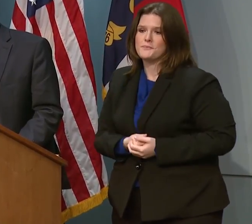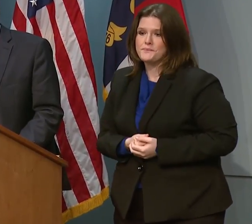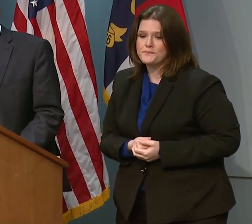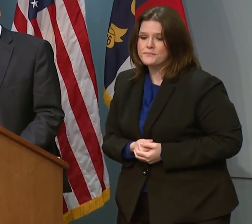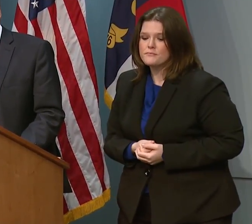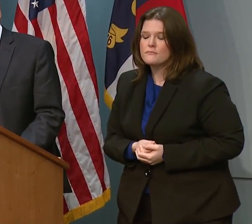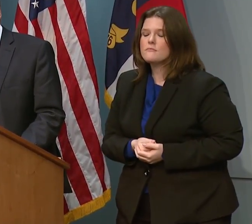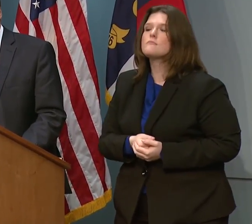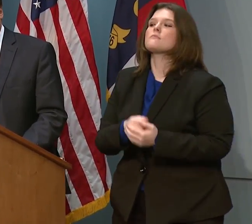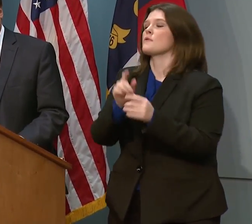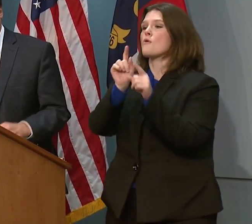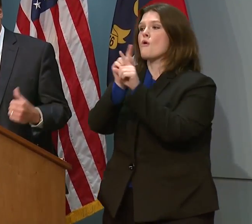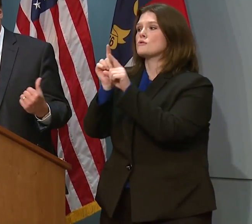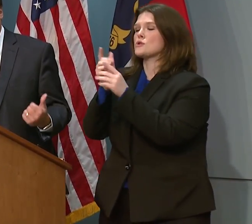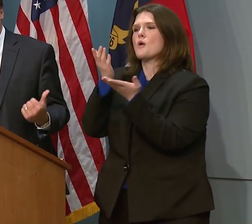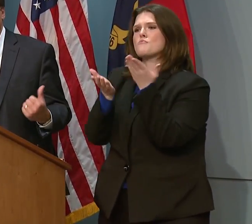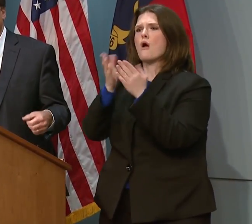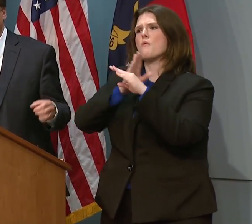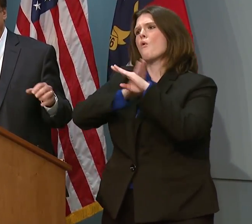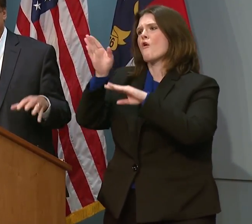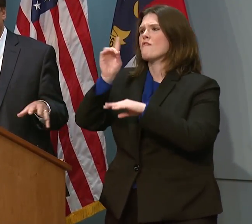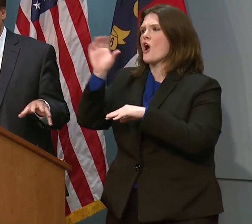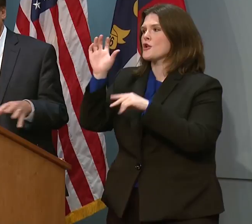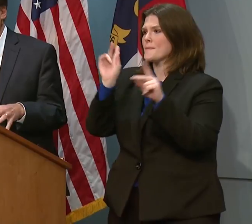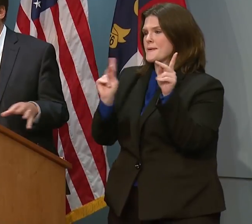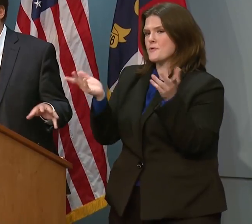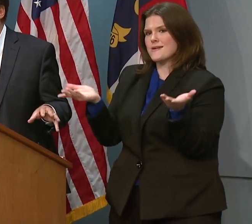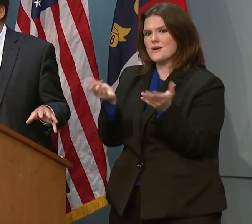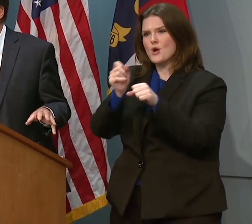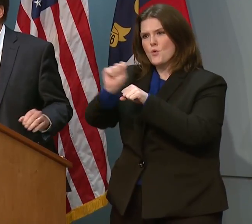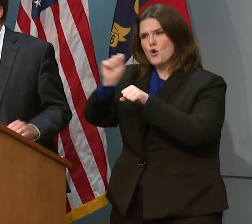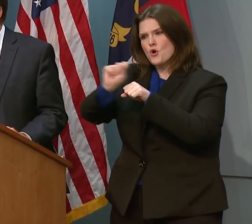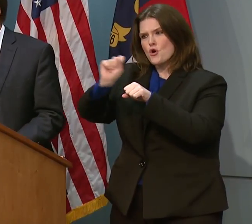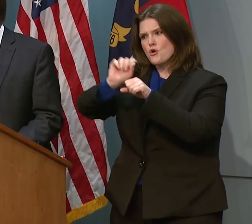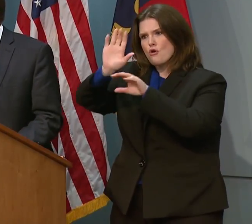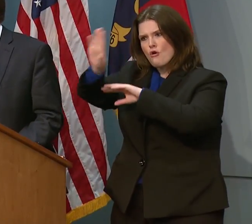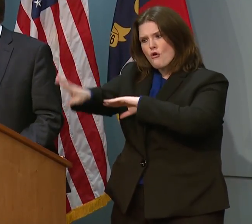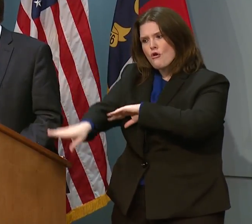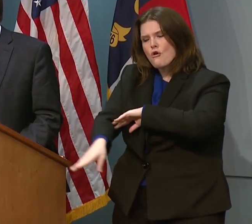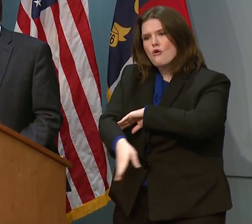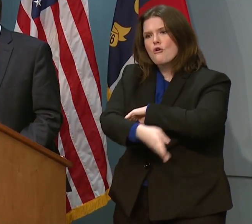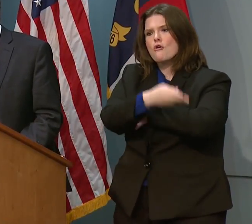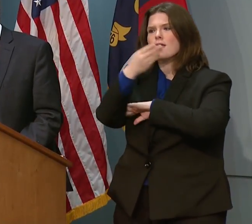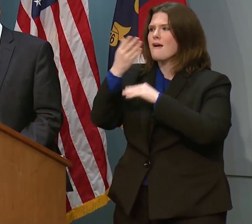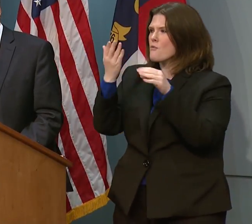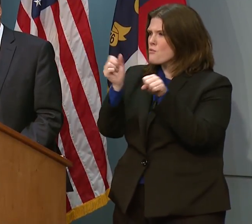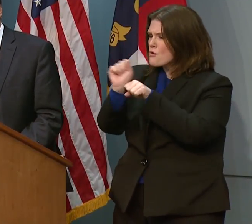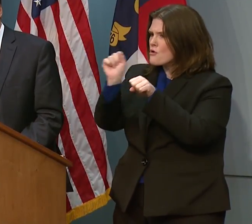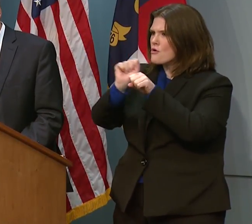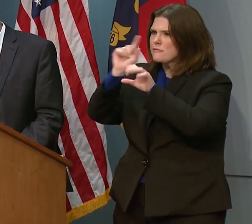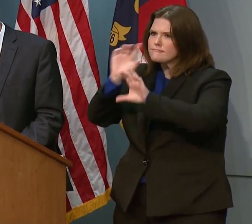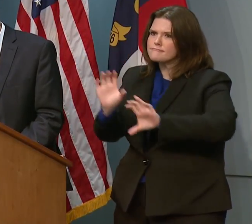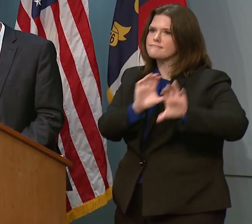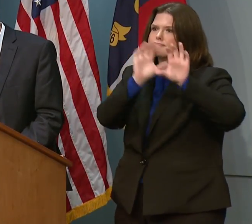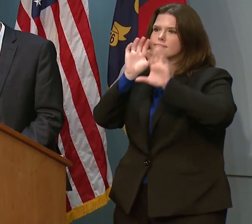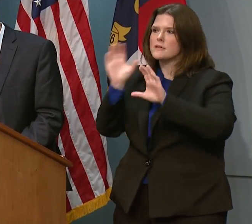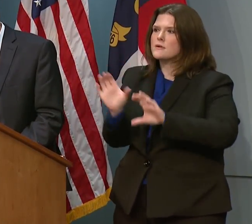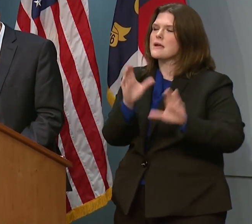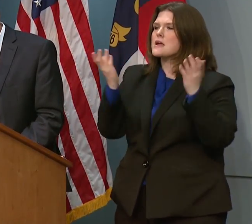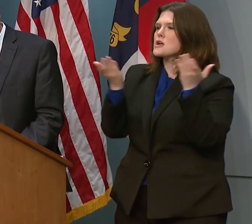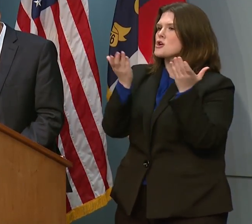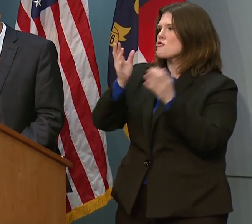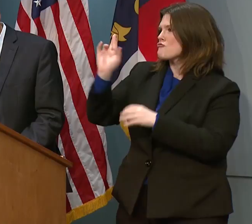We also have probably over 100 people that are working here throughout the night and have been here for a long period of time in the Raleigh location.